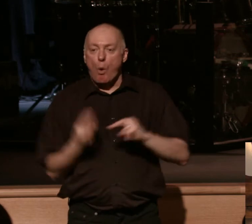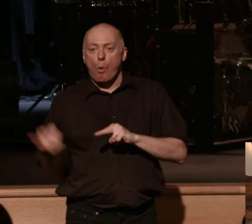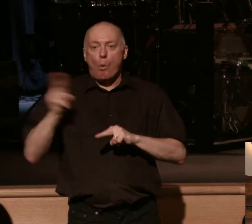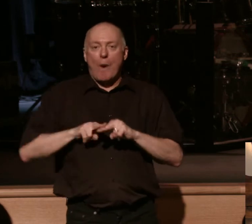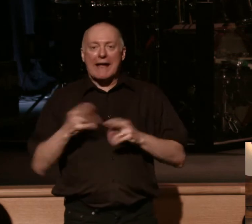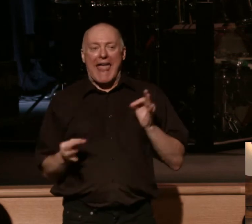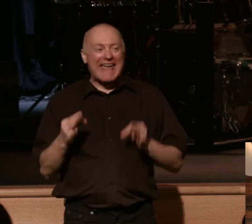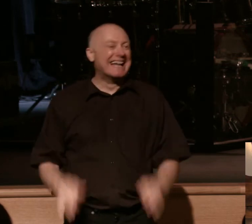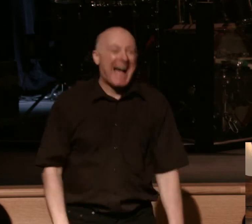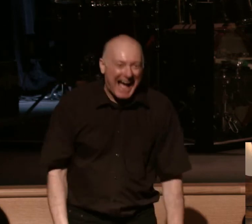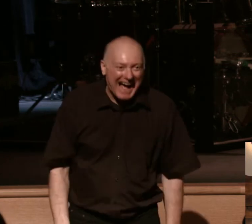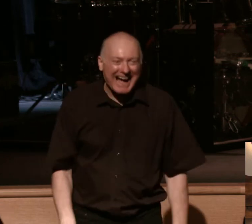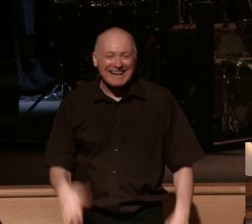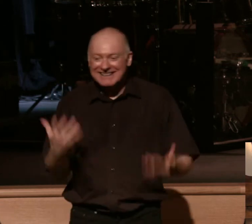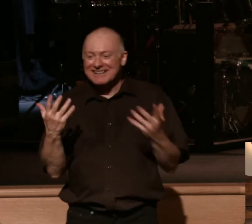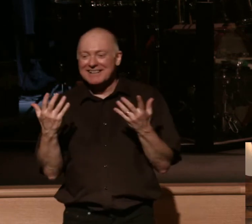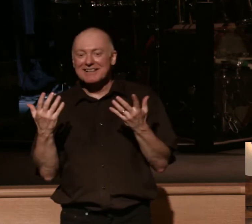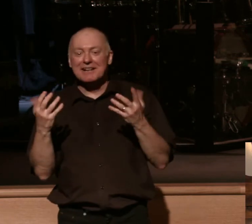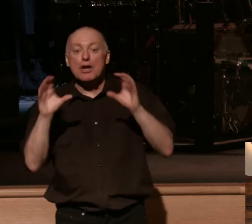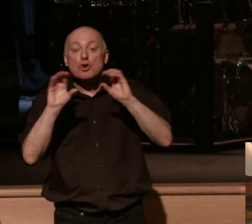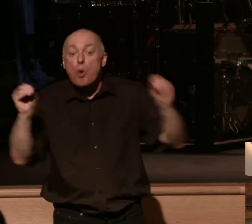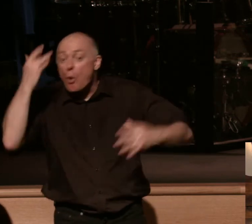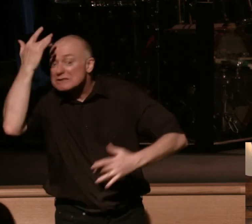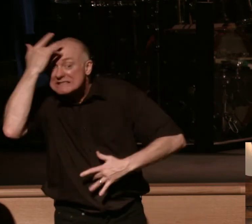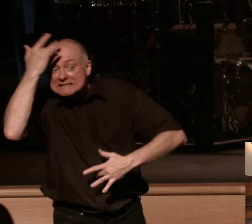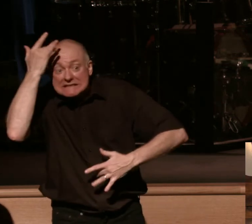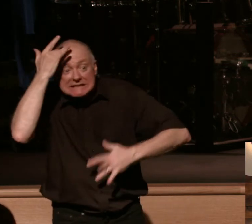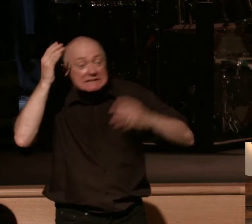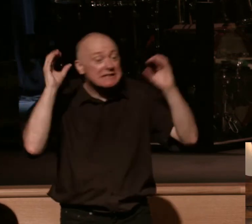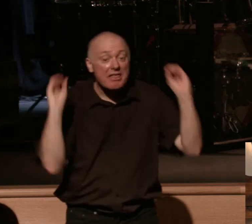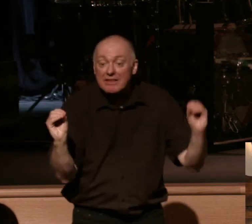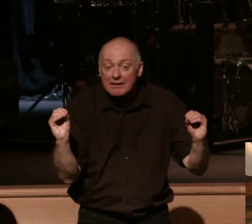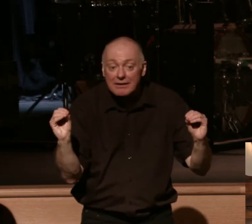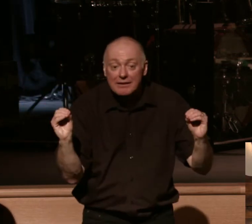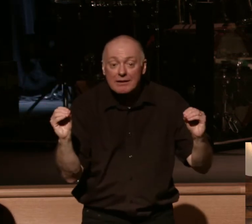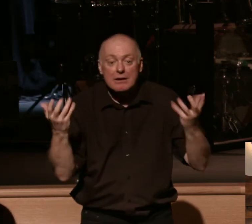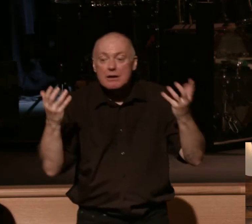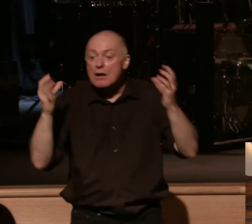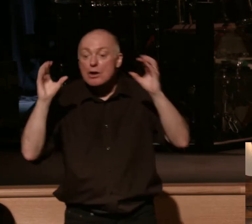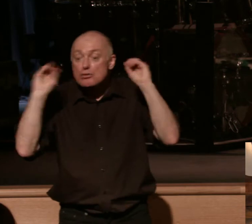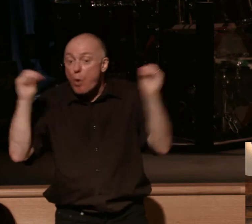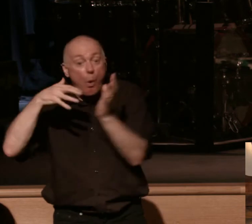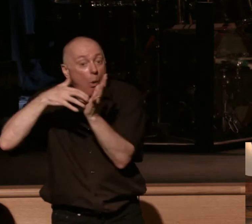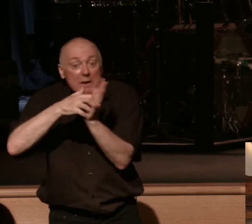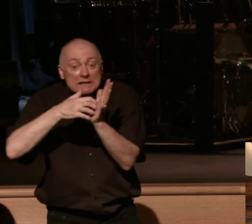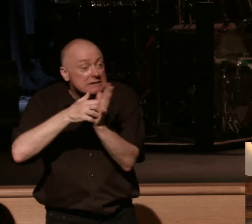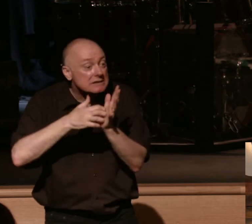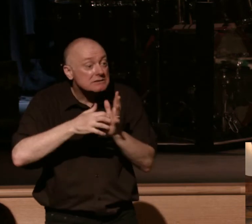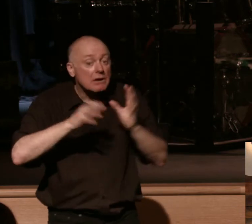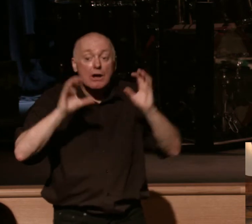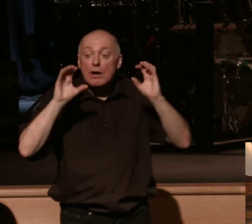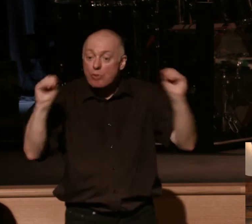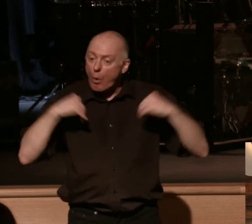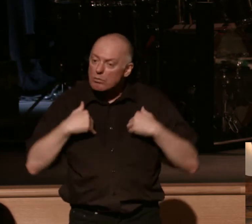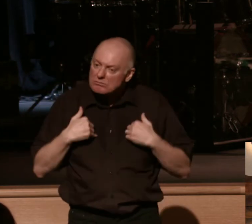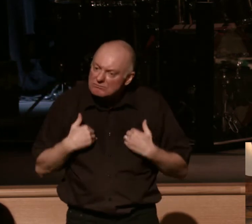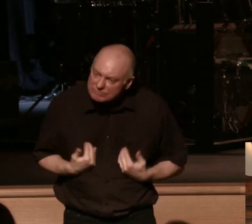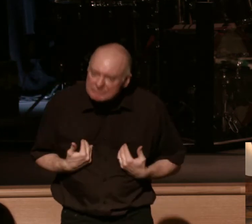no disease no weakness no fatigue no